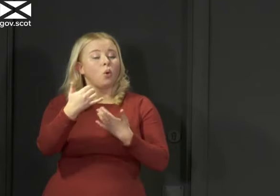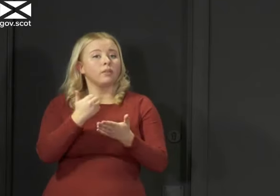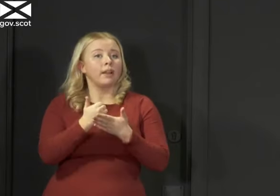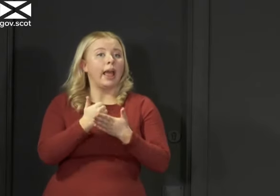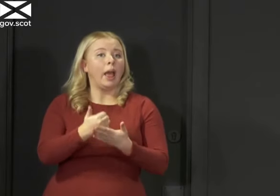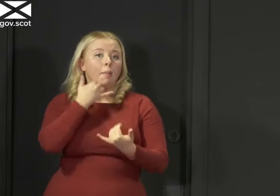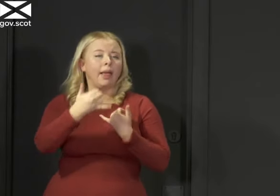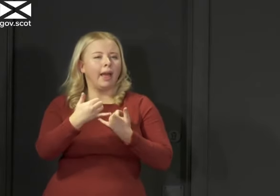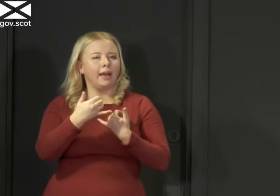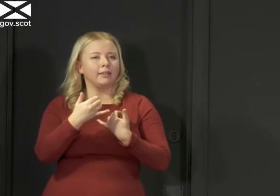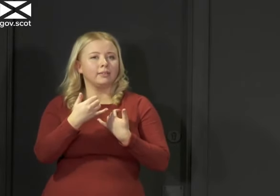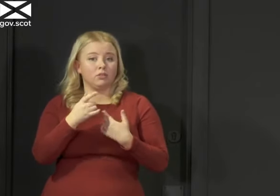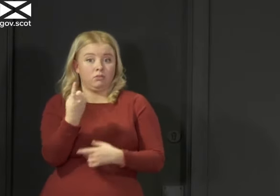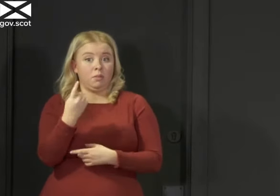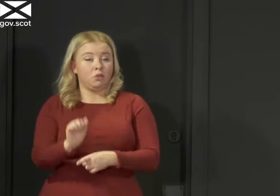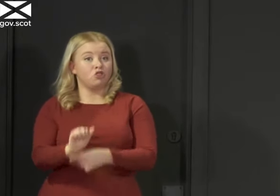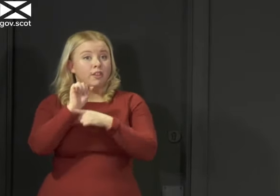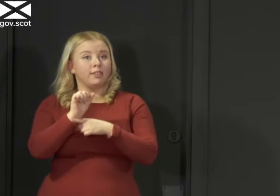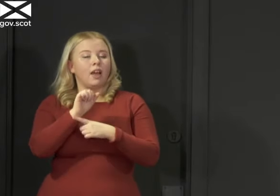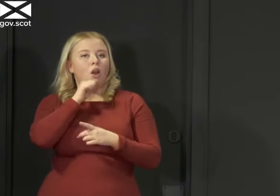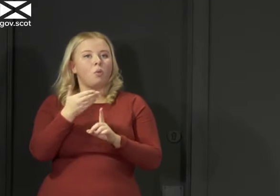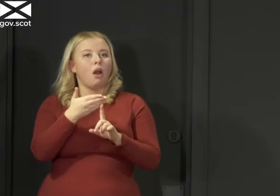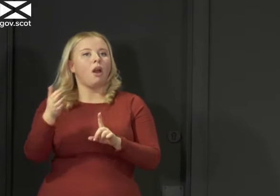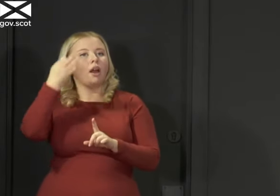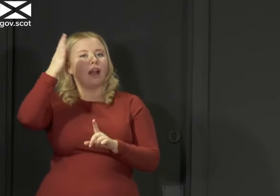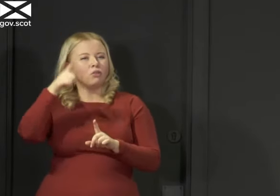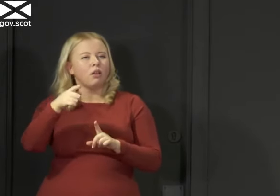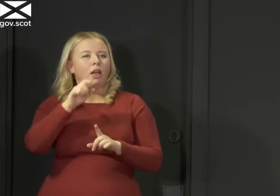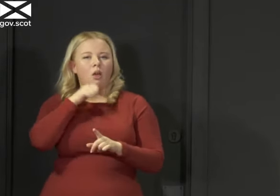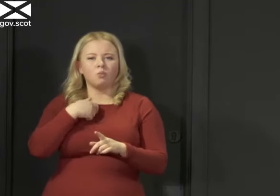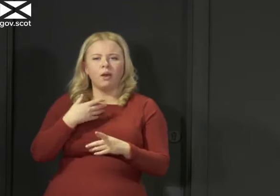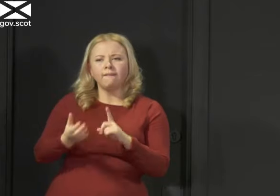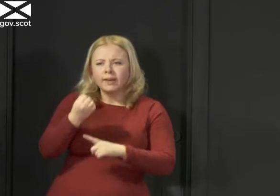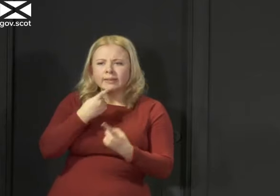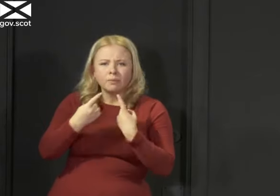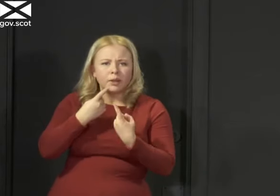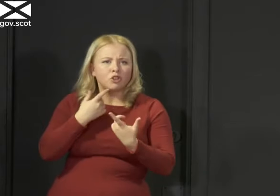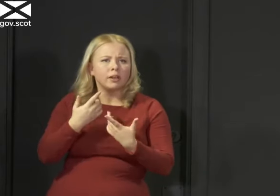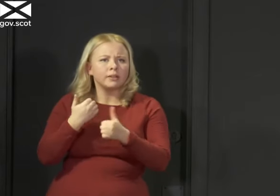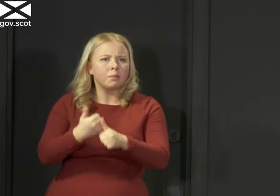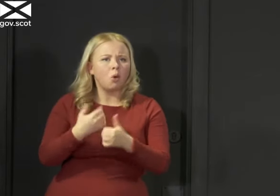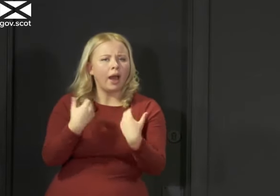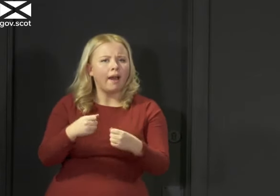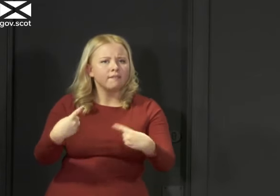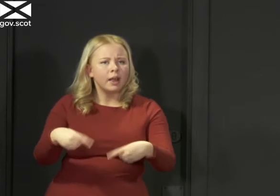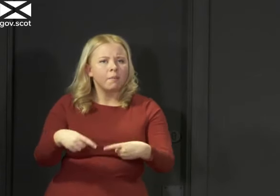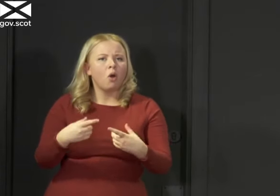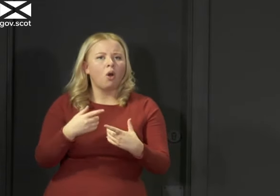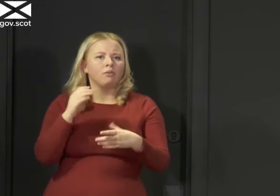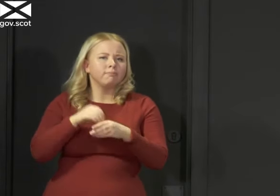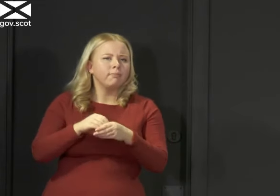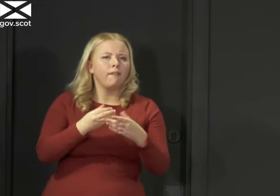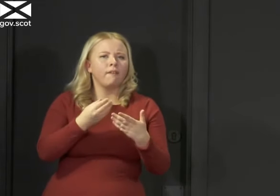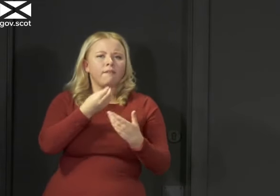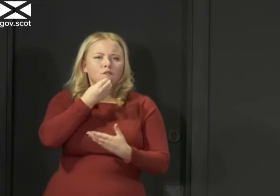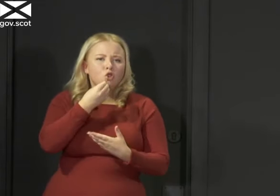This will direct you to your local authority and it's a good way of finding information about all of the support that's available to you, including food and medicine